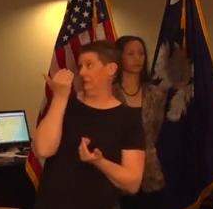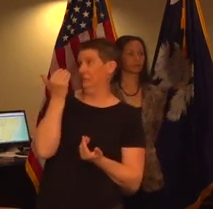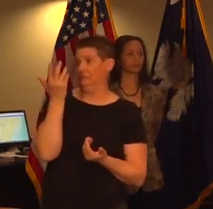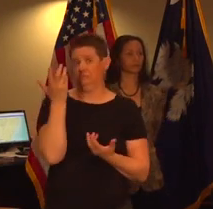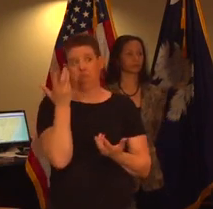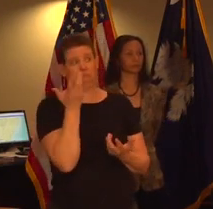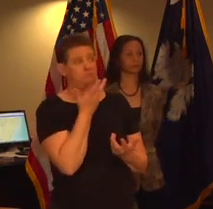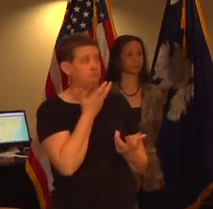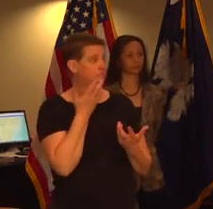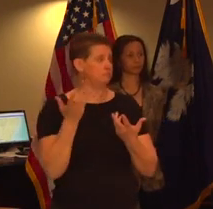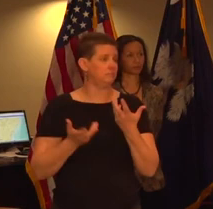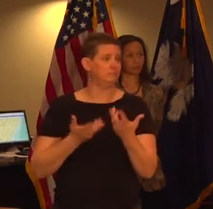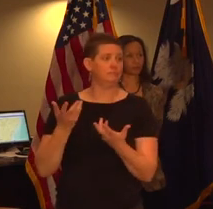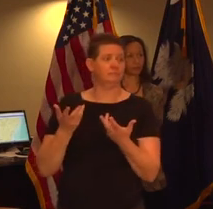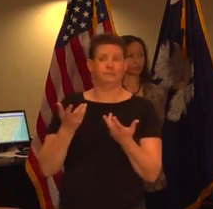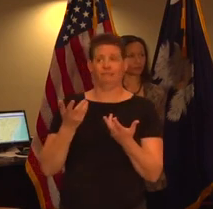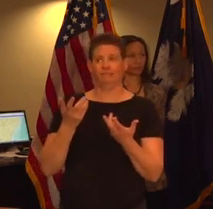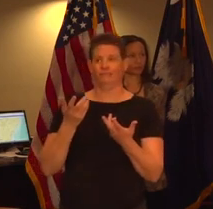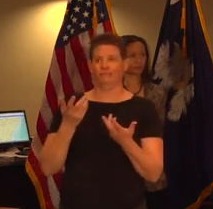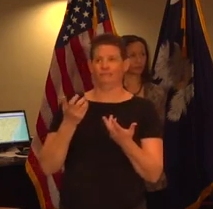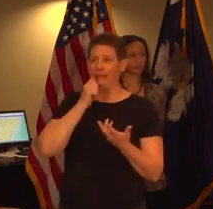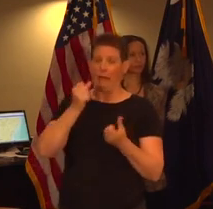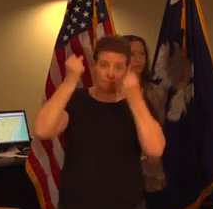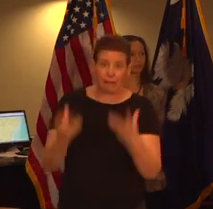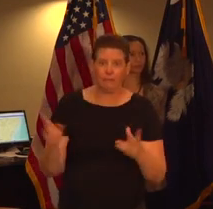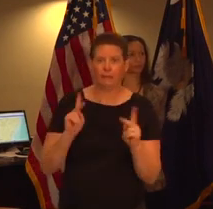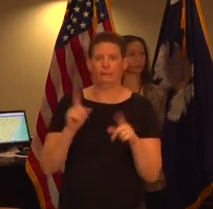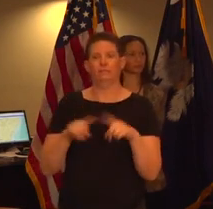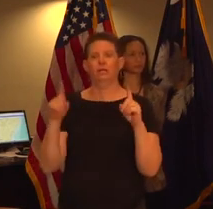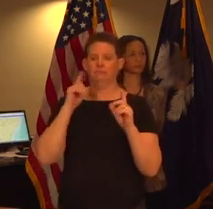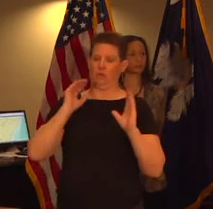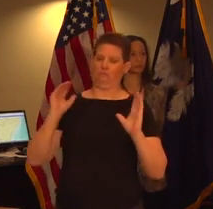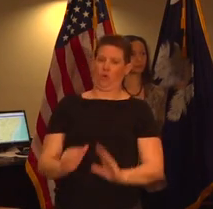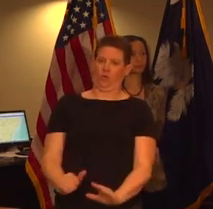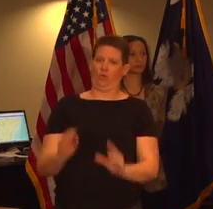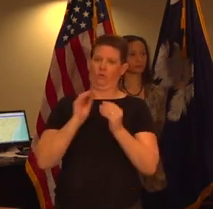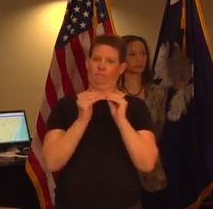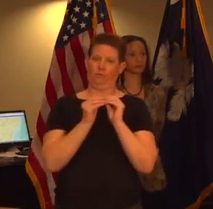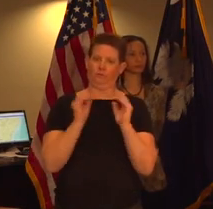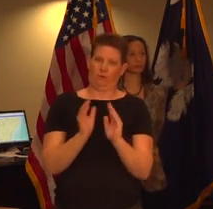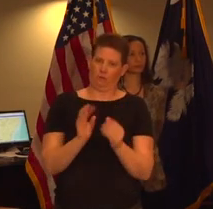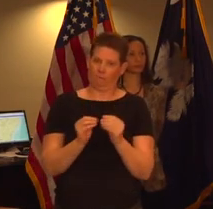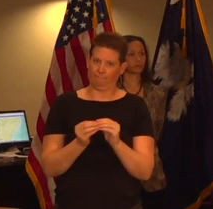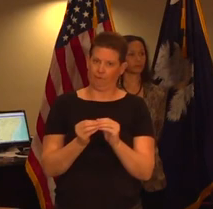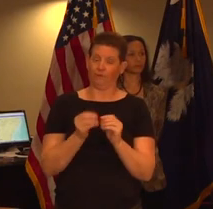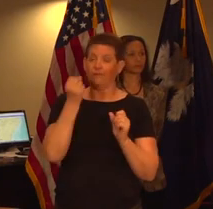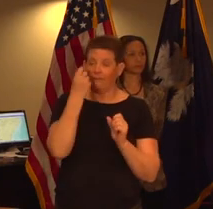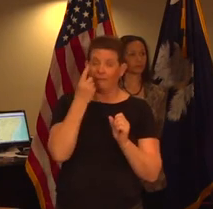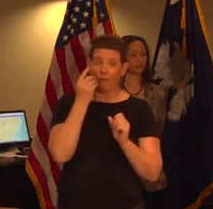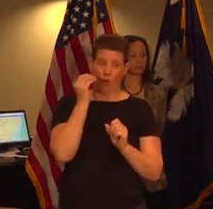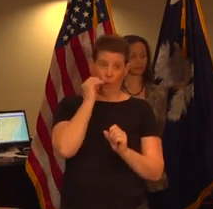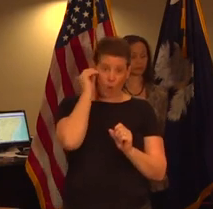to have a not too high a number but to have a law a lower number it does not apply to homes the